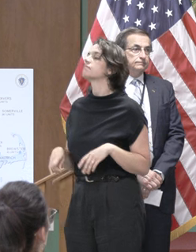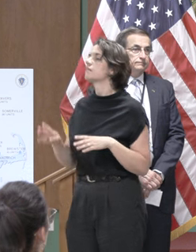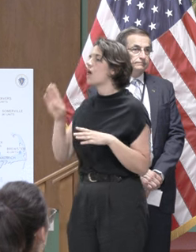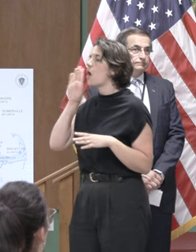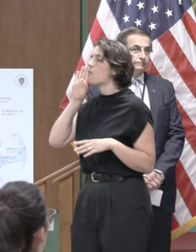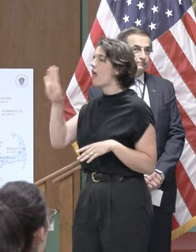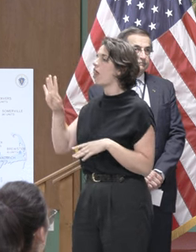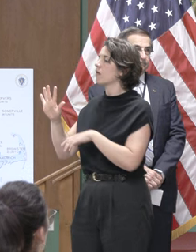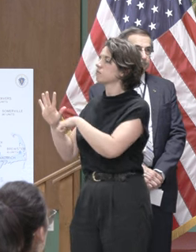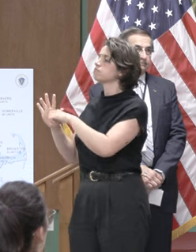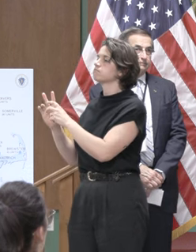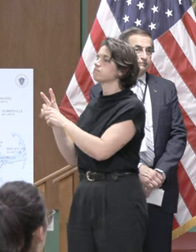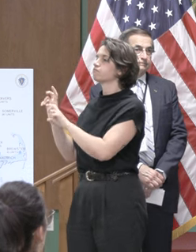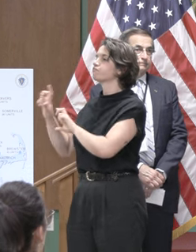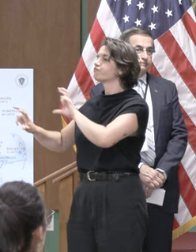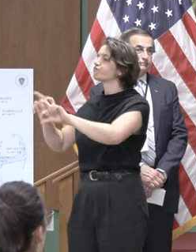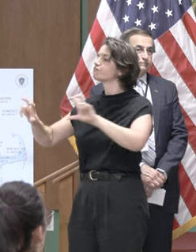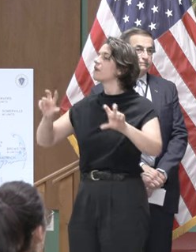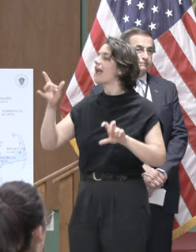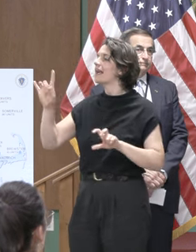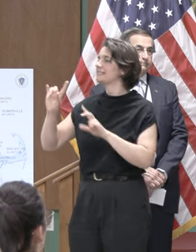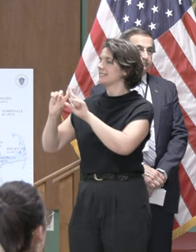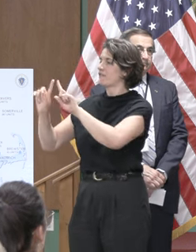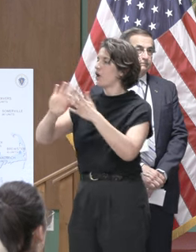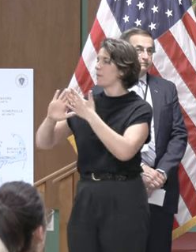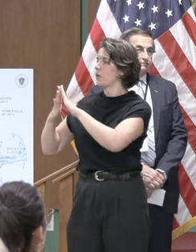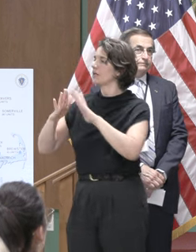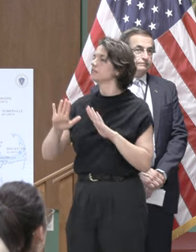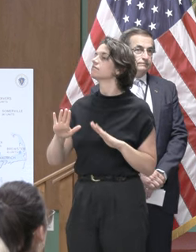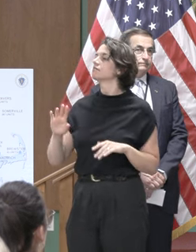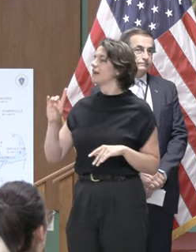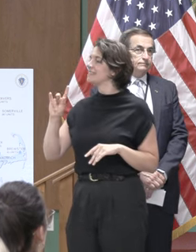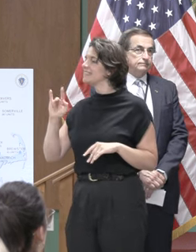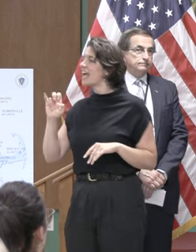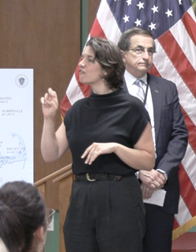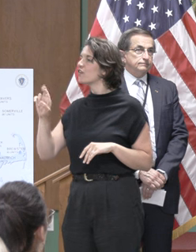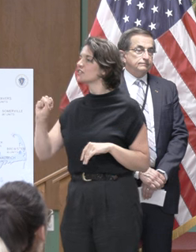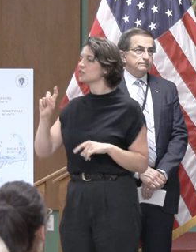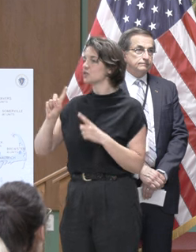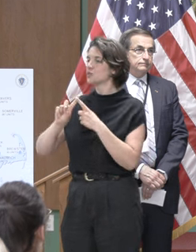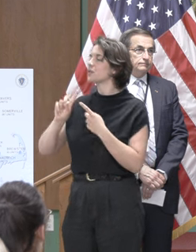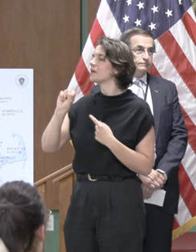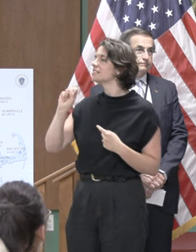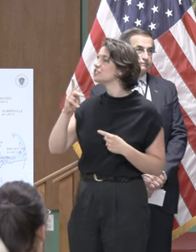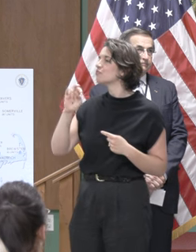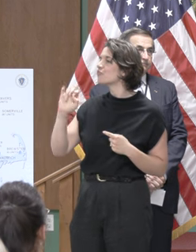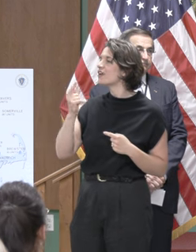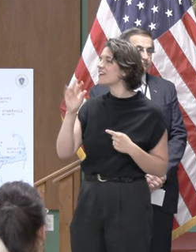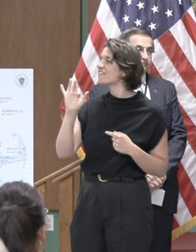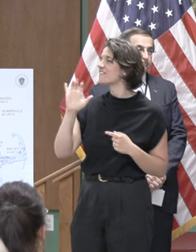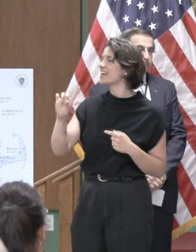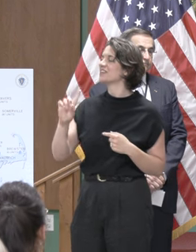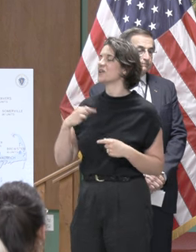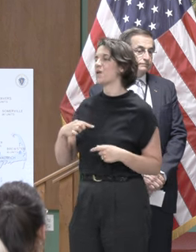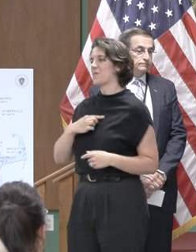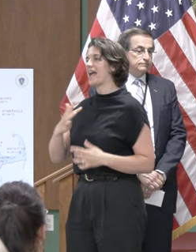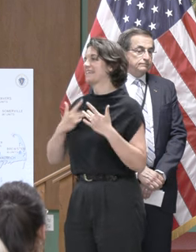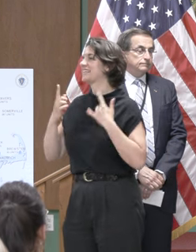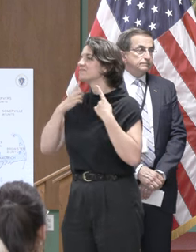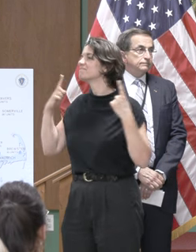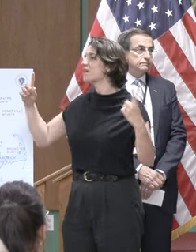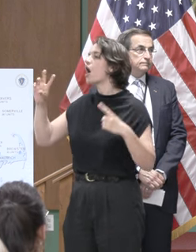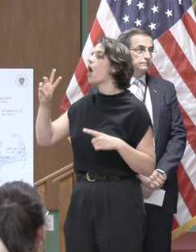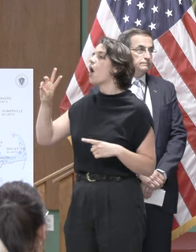springfield we are excited to make this announcement at waterhouse project here in danvers the waterhouse